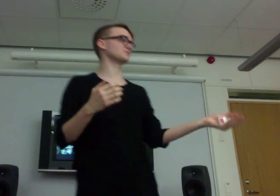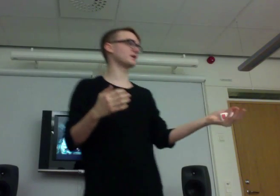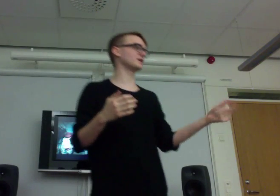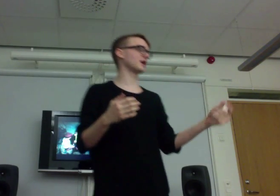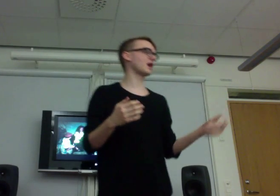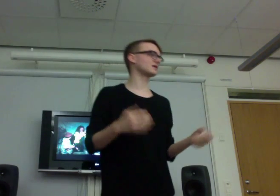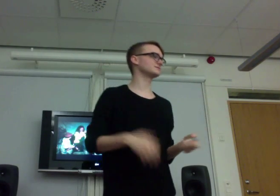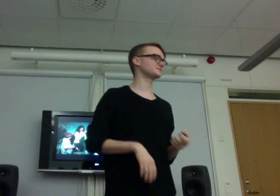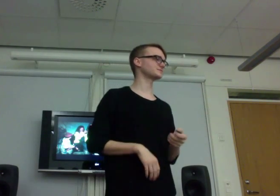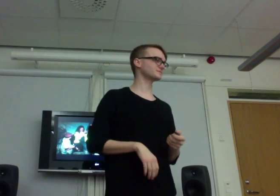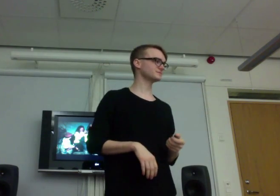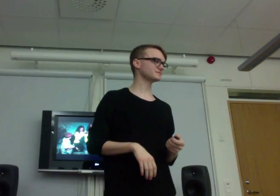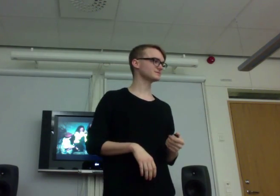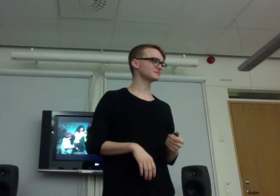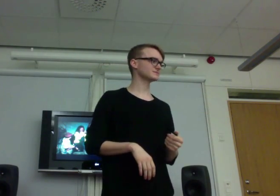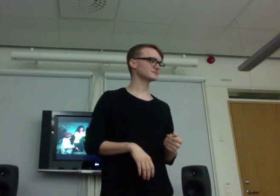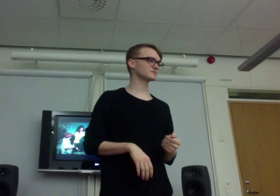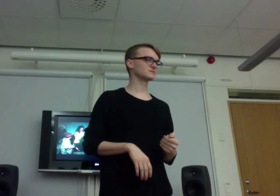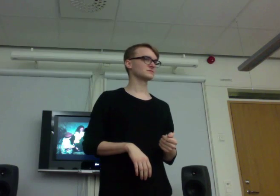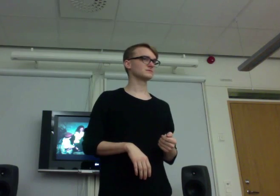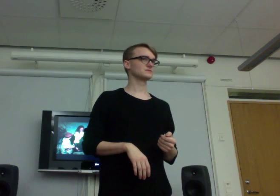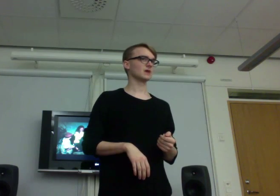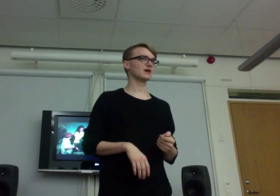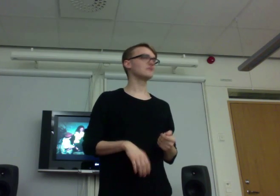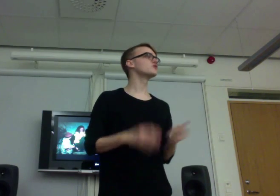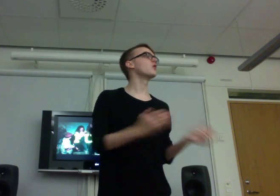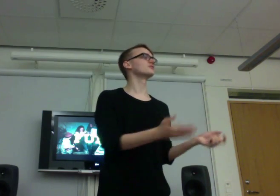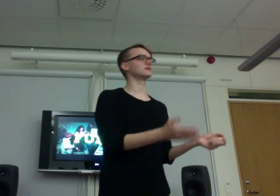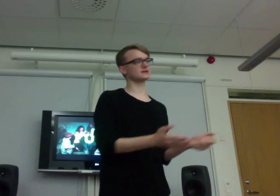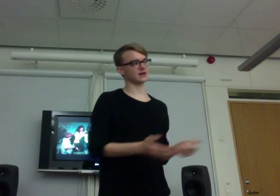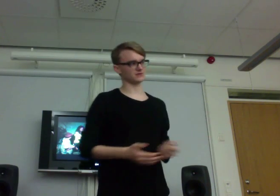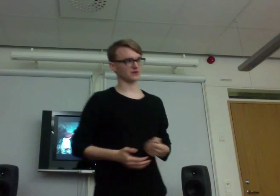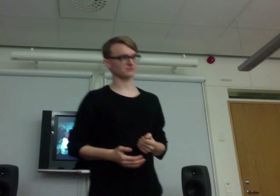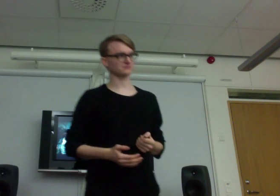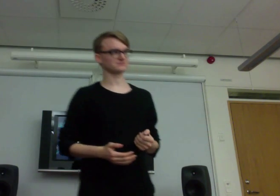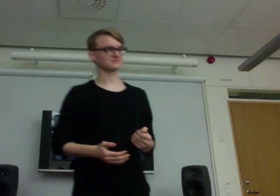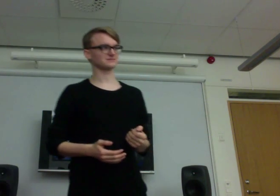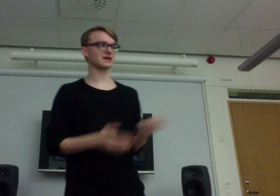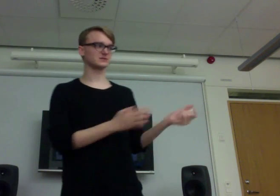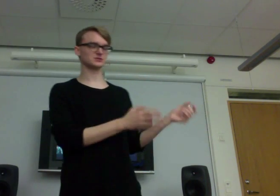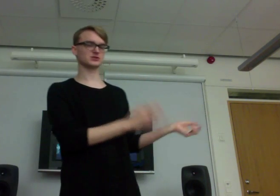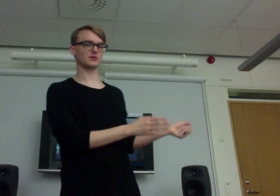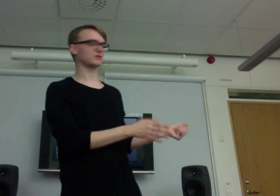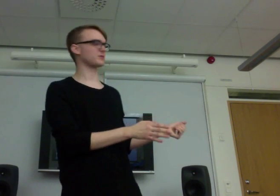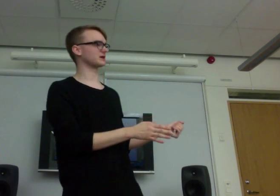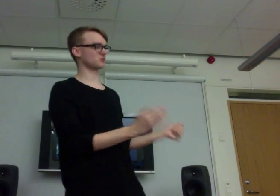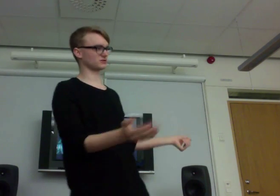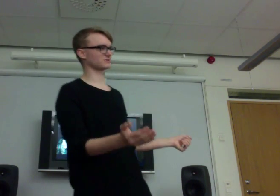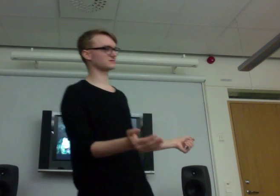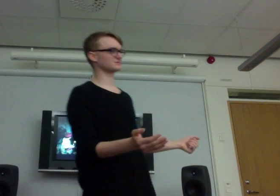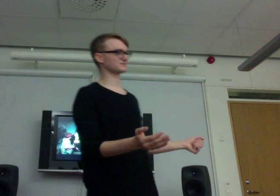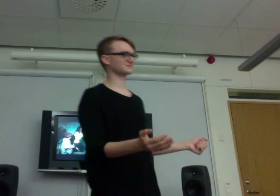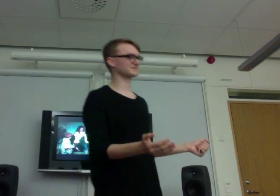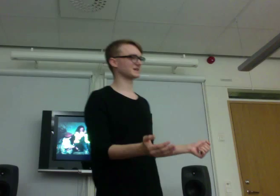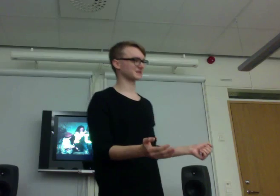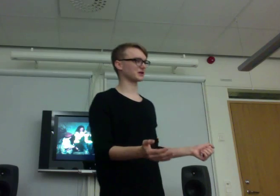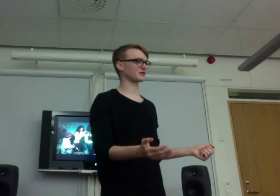but in So, from a gaming perspective, it was really good. Like, it was... you wanted that kind of game, they, some of the players wanted that kind of game.